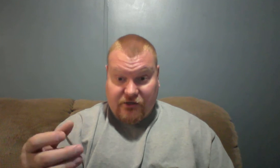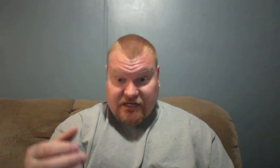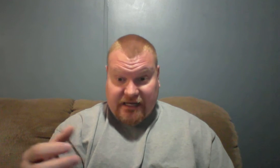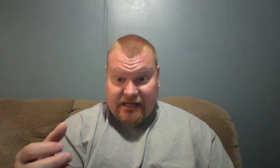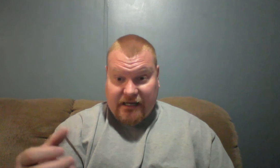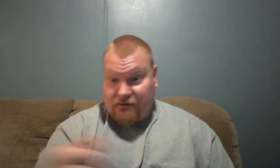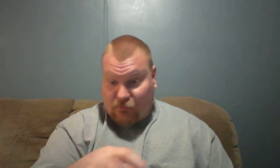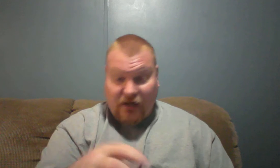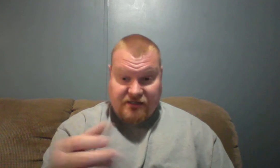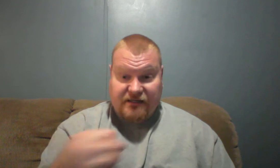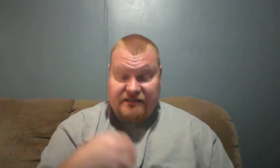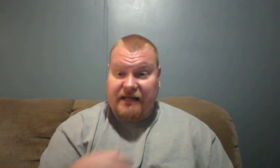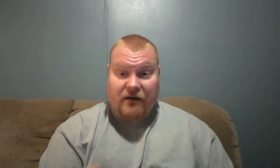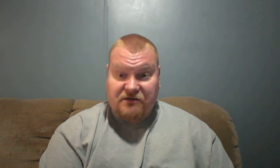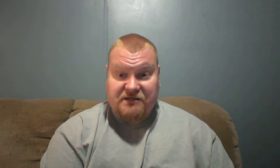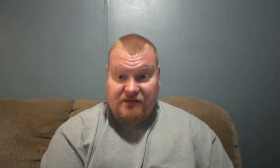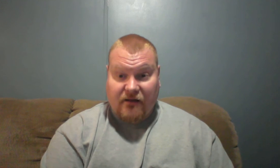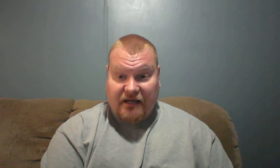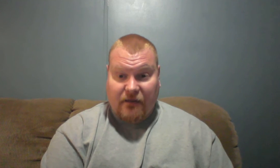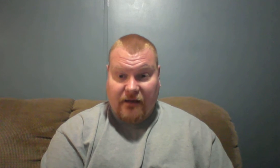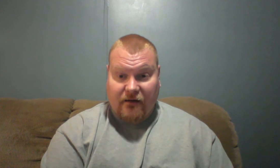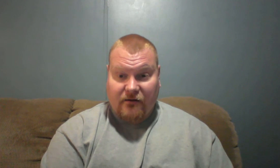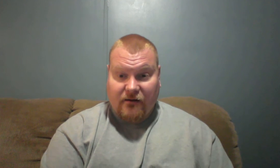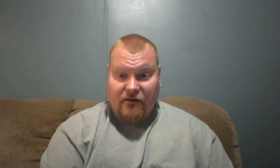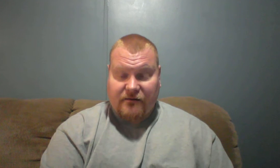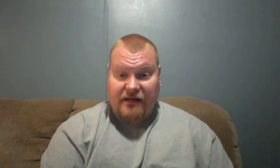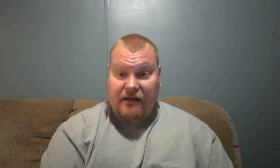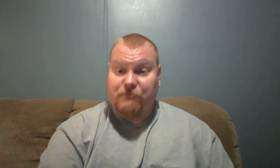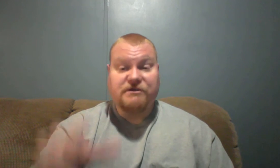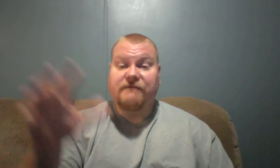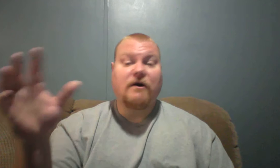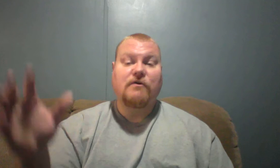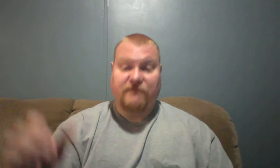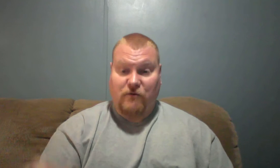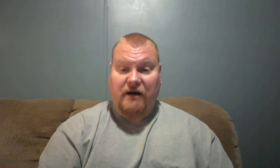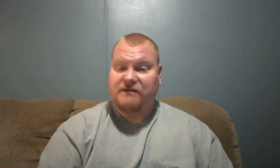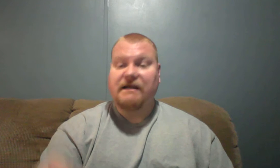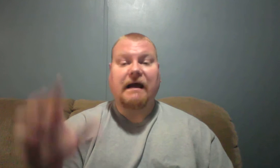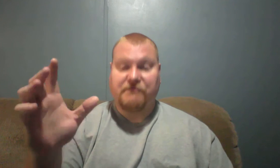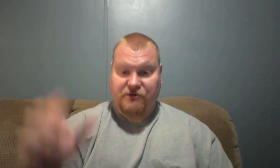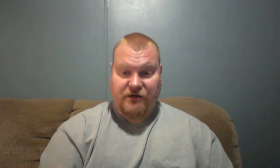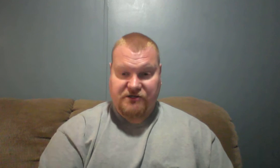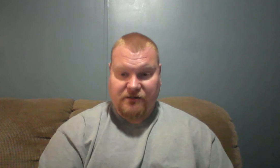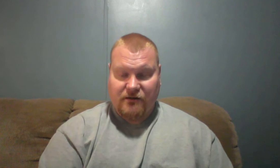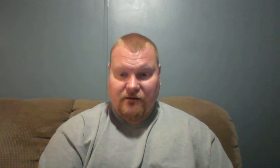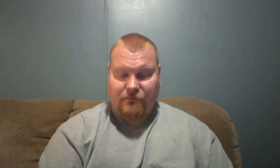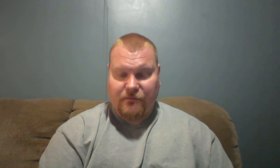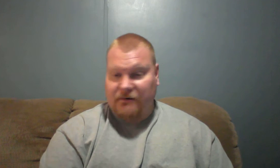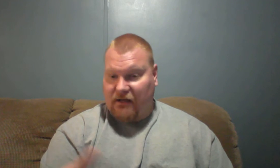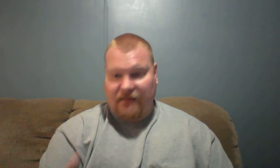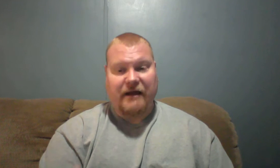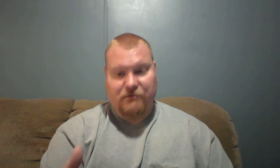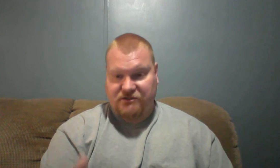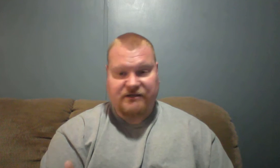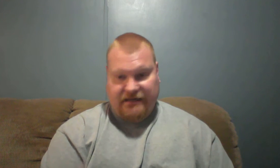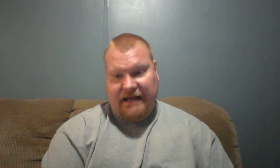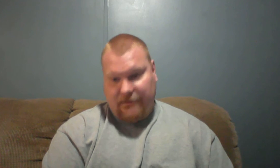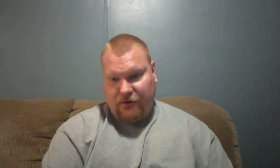WWJD bracelets and necklaces and all that come out? That it was in vogue for a while to say I was a Christian. But a lot of that was just in name only.